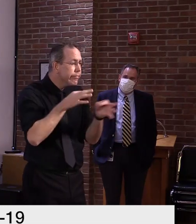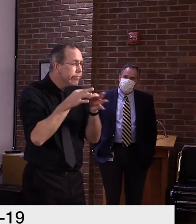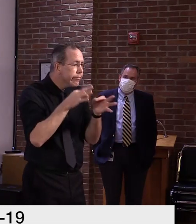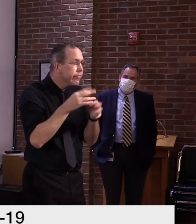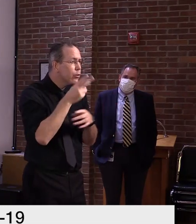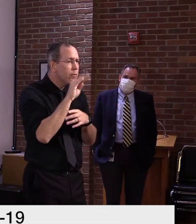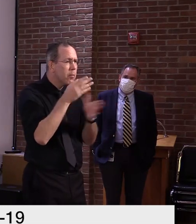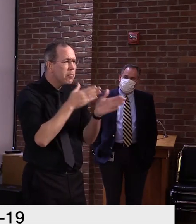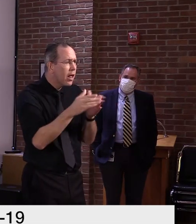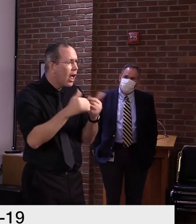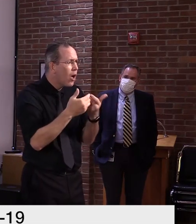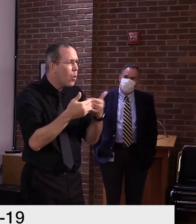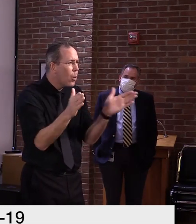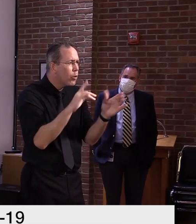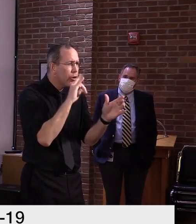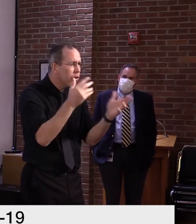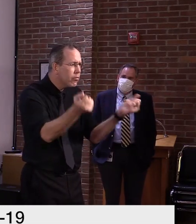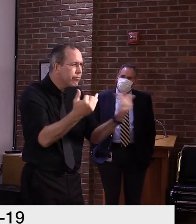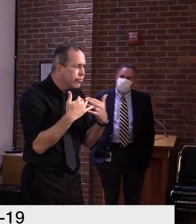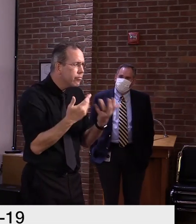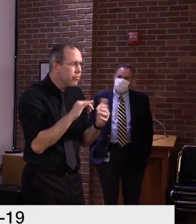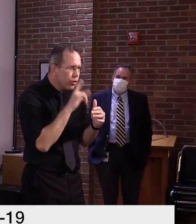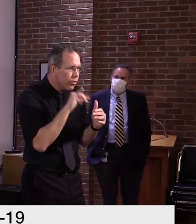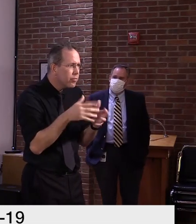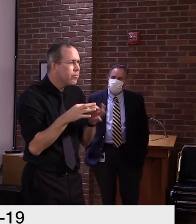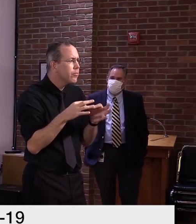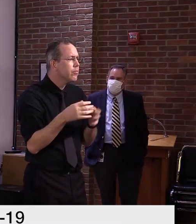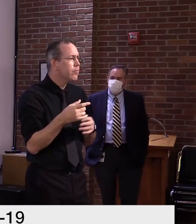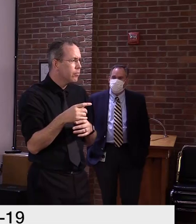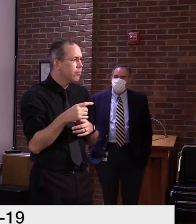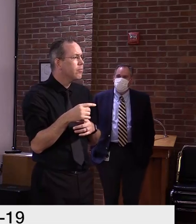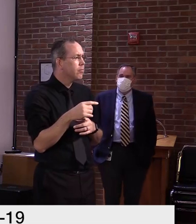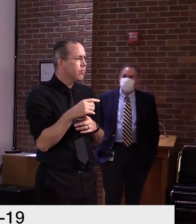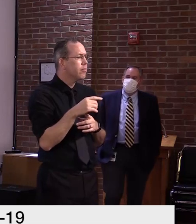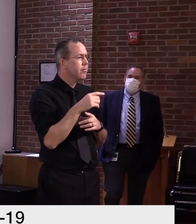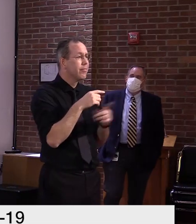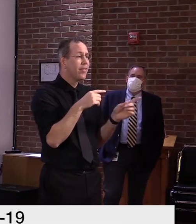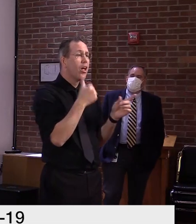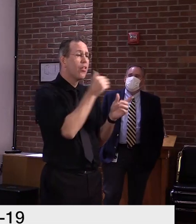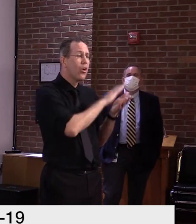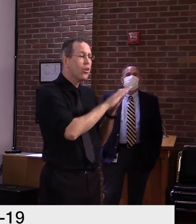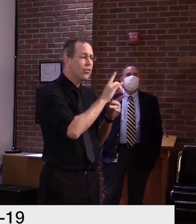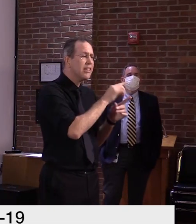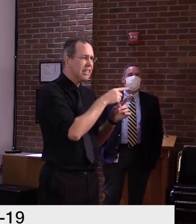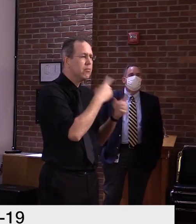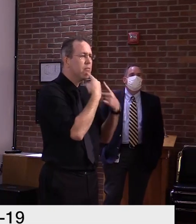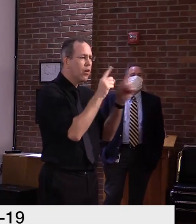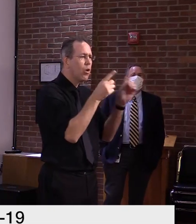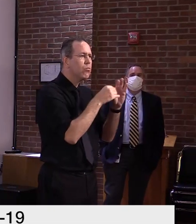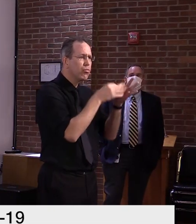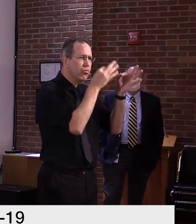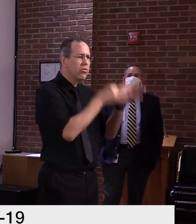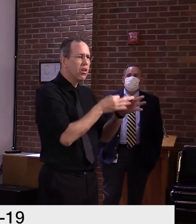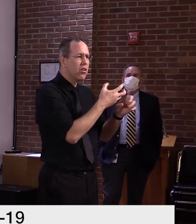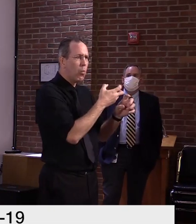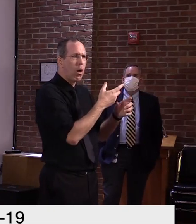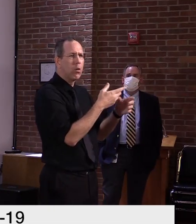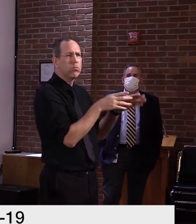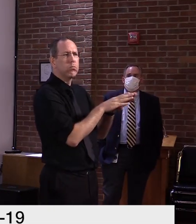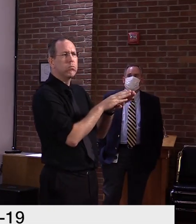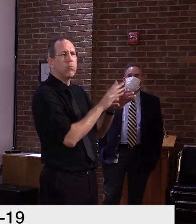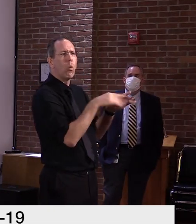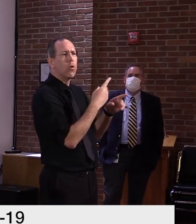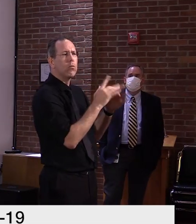Vermont. And though Castleton, uh, did come out with its decision and it is their purview to do that, there are